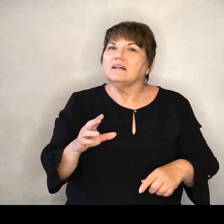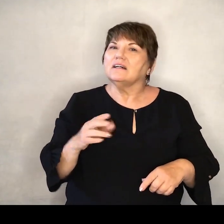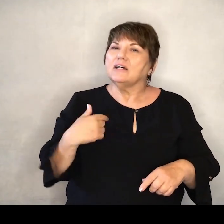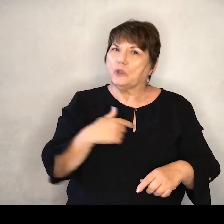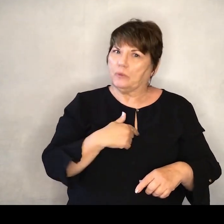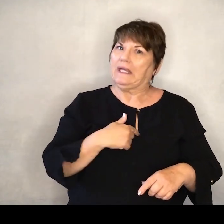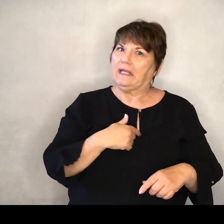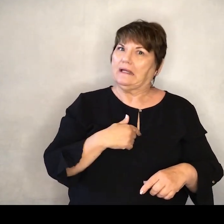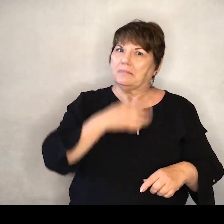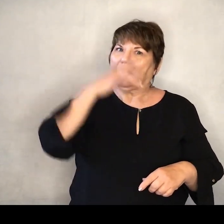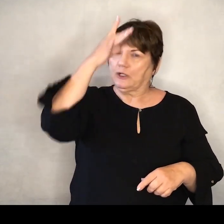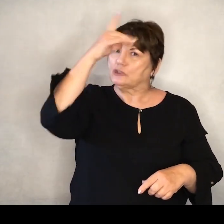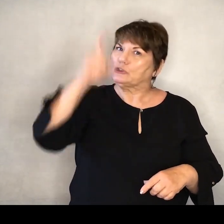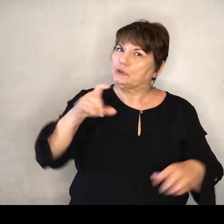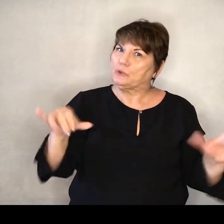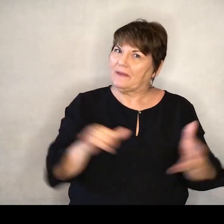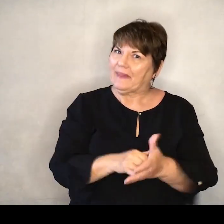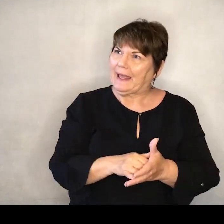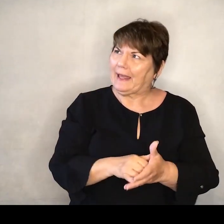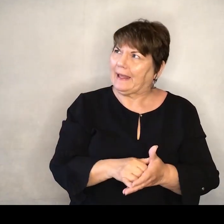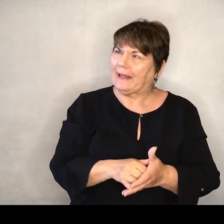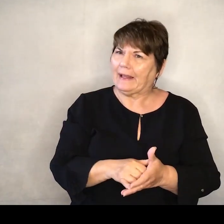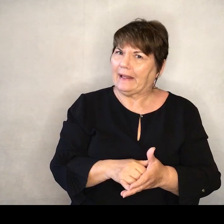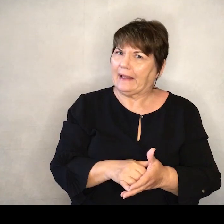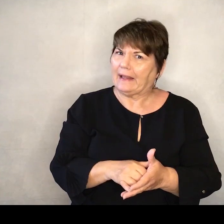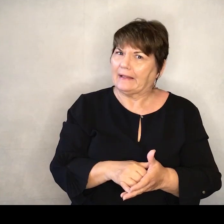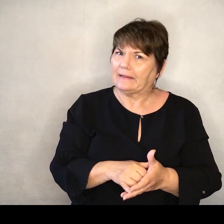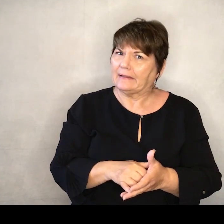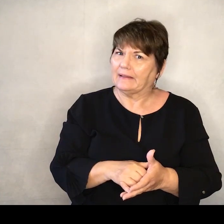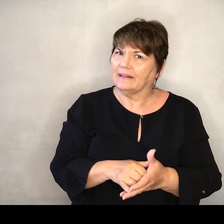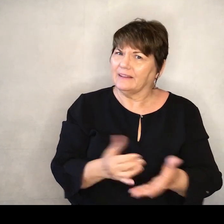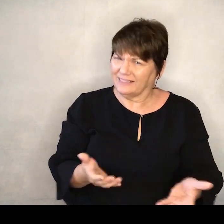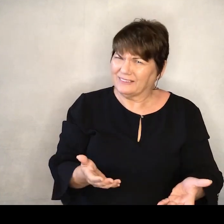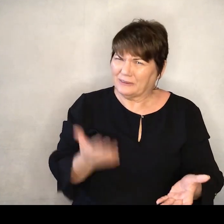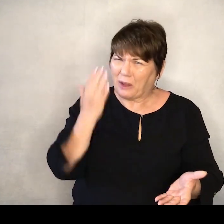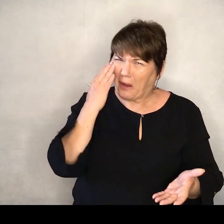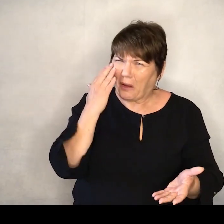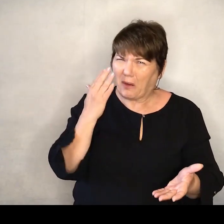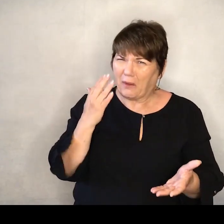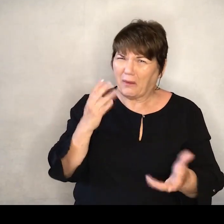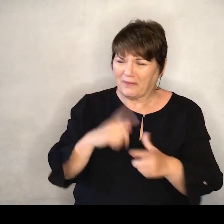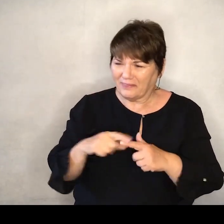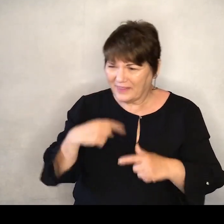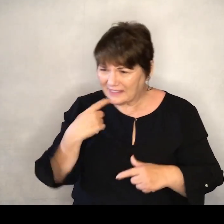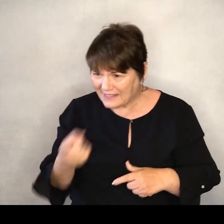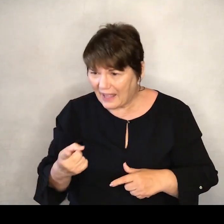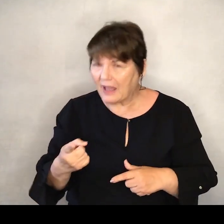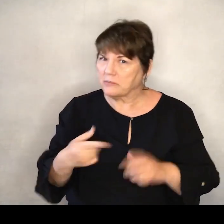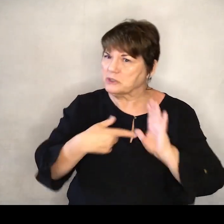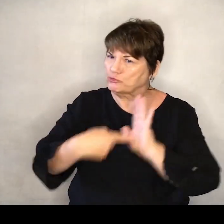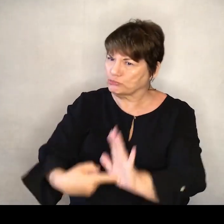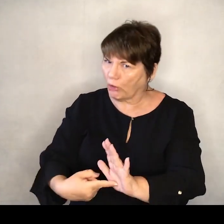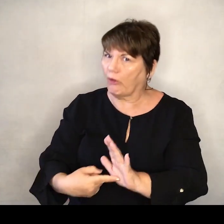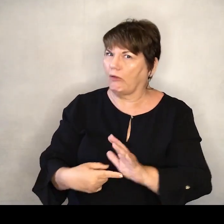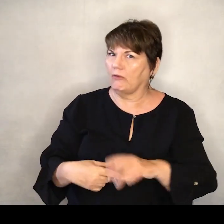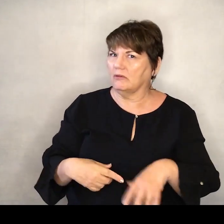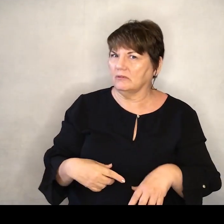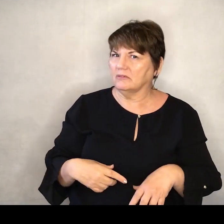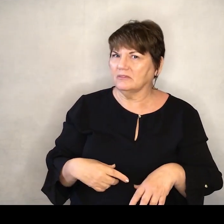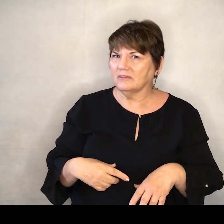ourselves It's a really hard thing to tell our kids about as well And so, why do we do offering?